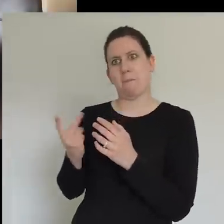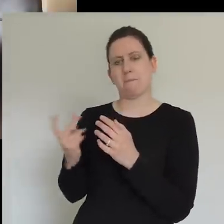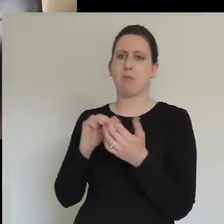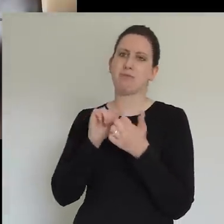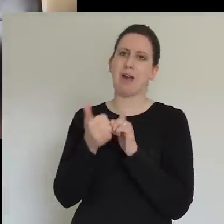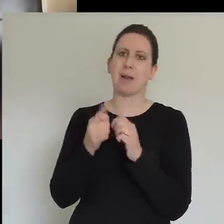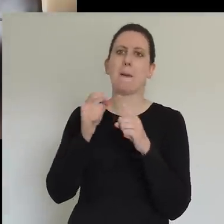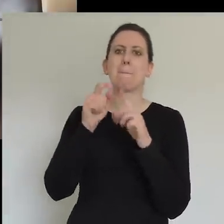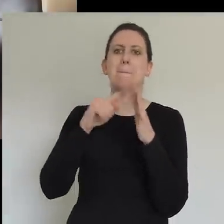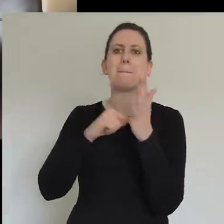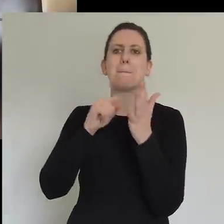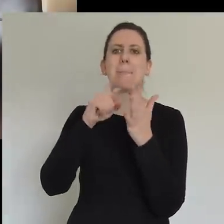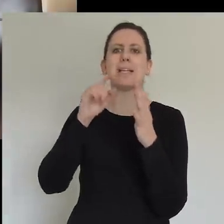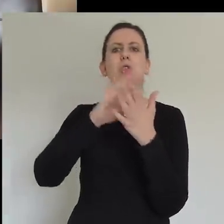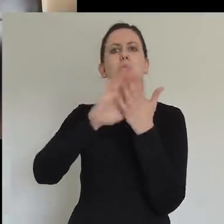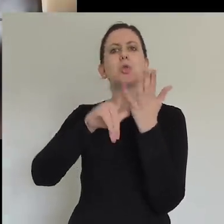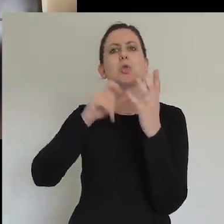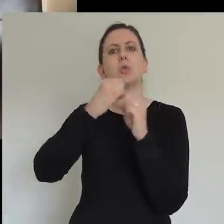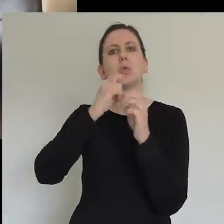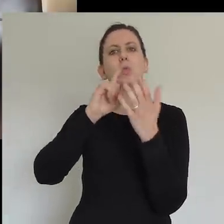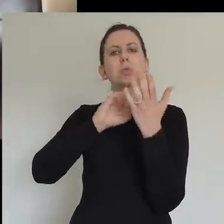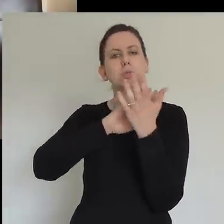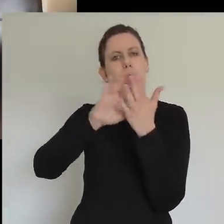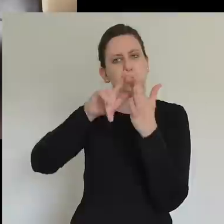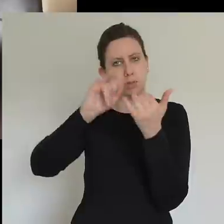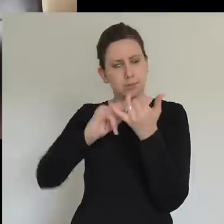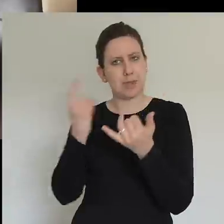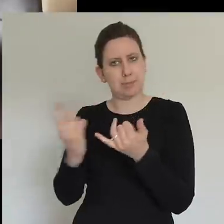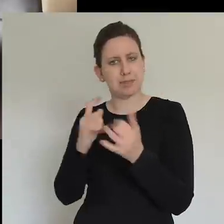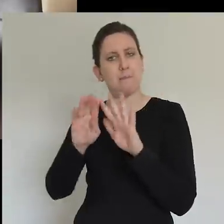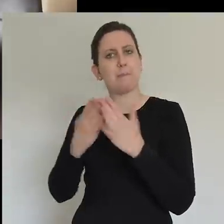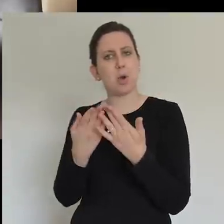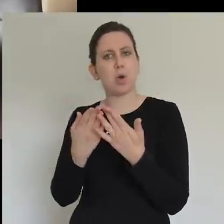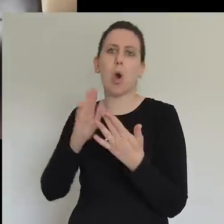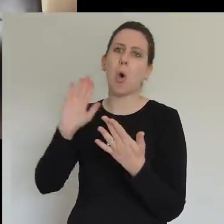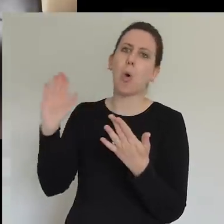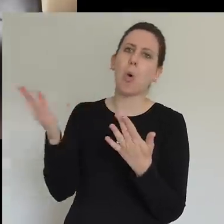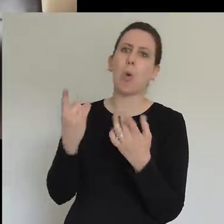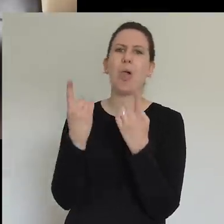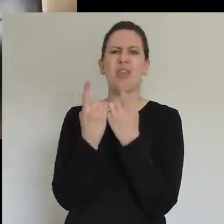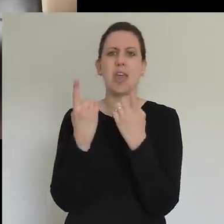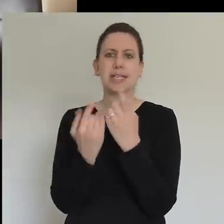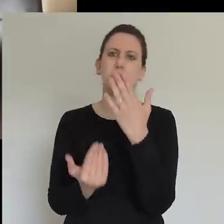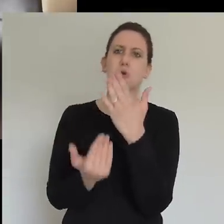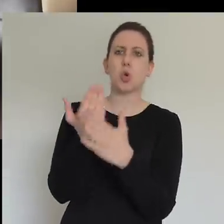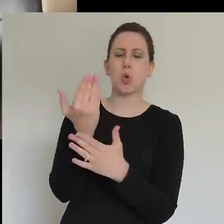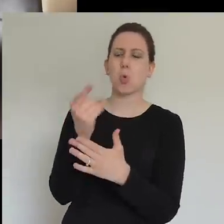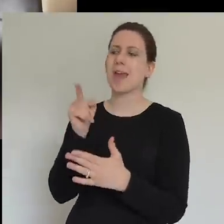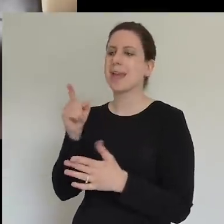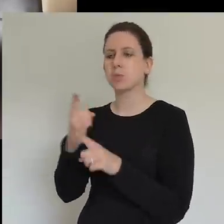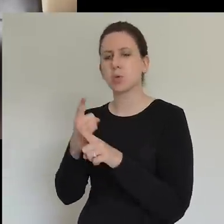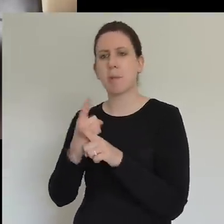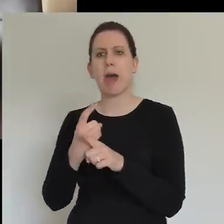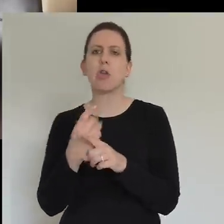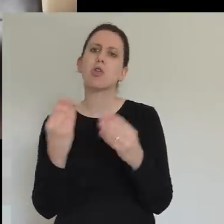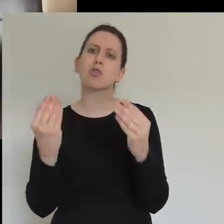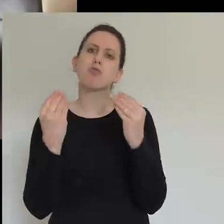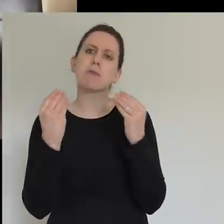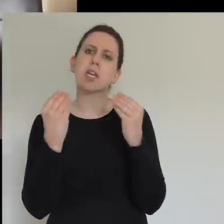And he was talking about the church, the Greek word for the New Testament church, which is ecclesia. Ecclesia. And